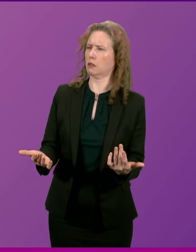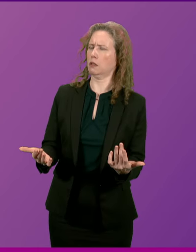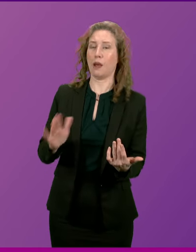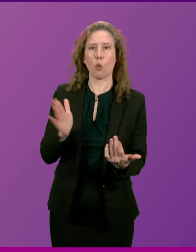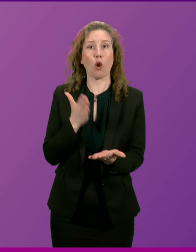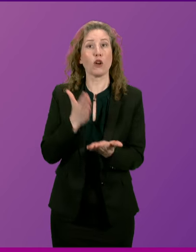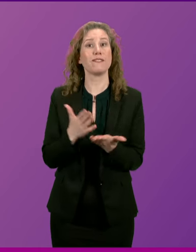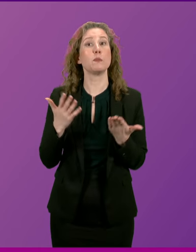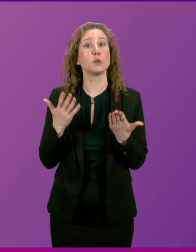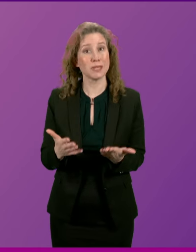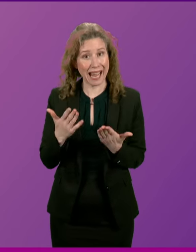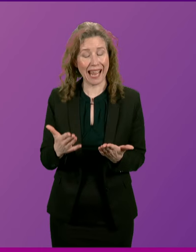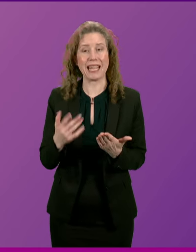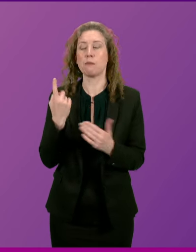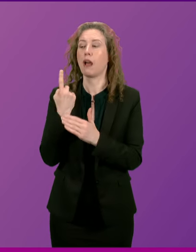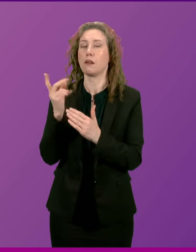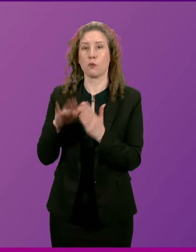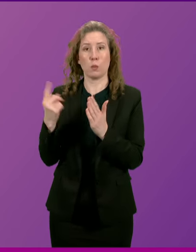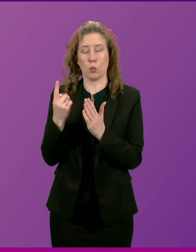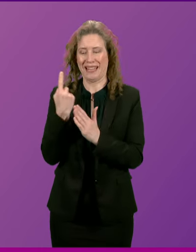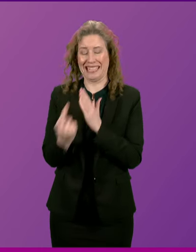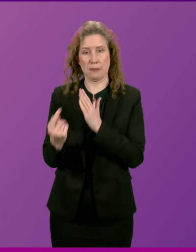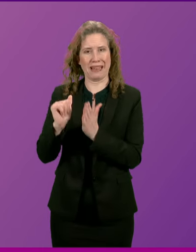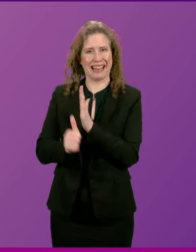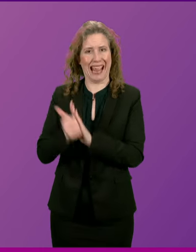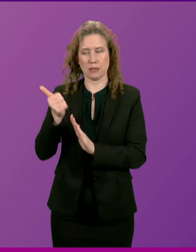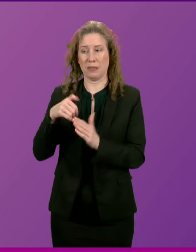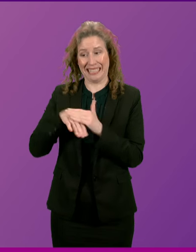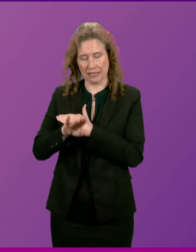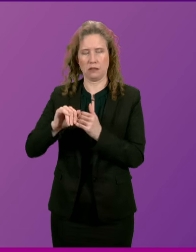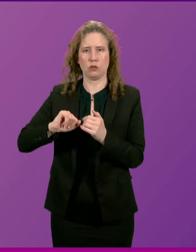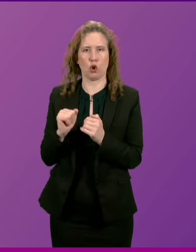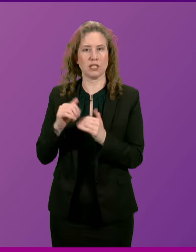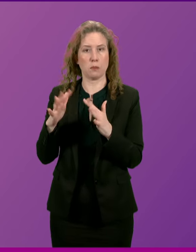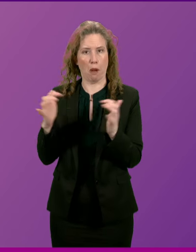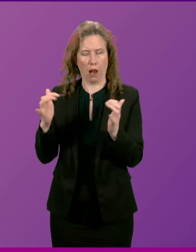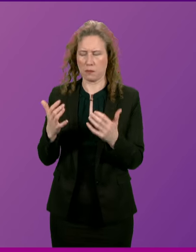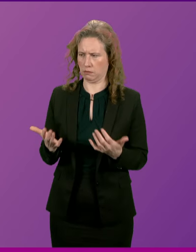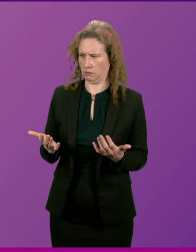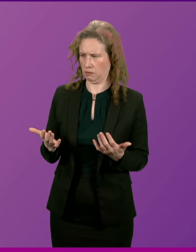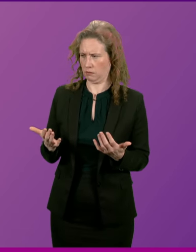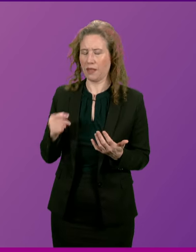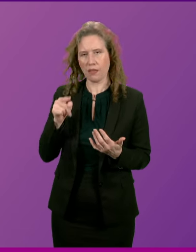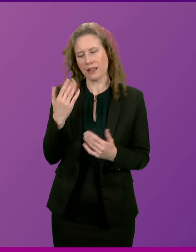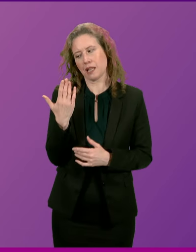today by the independent experts at the Scottish Parliament. And this is just the latest example of